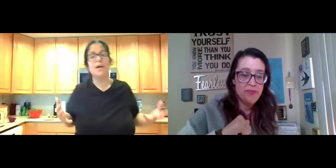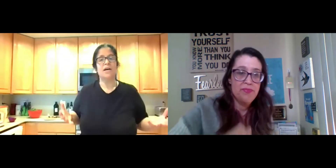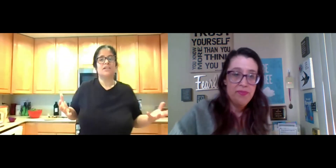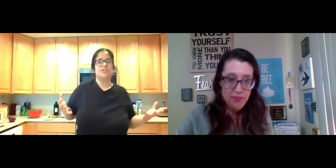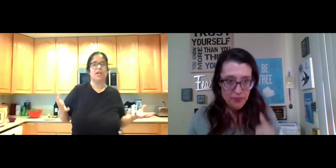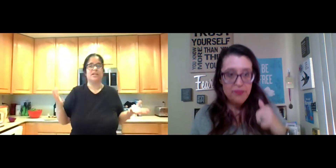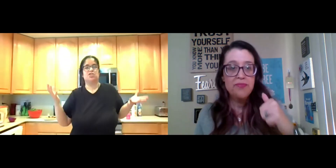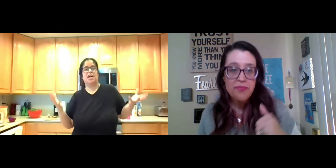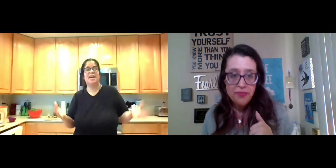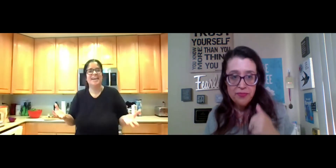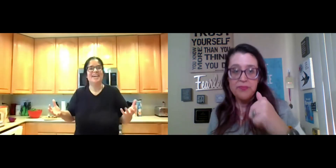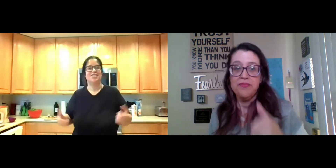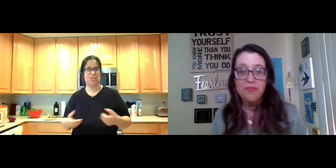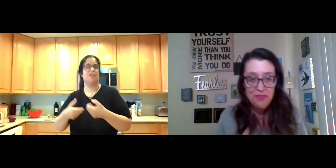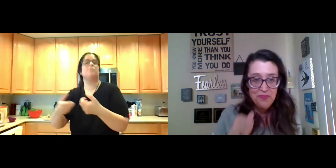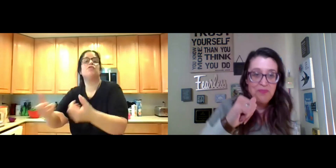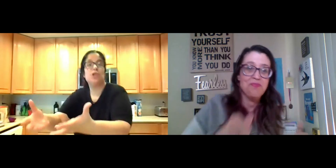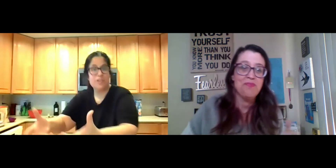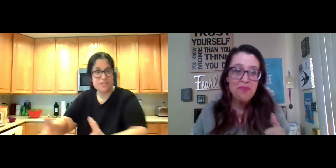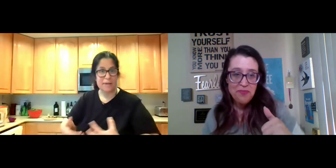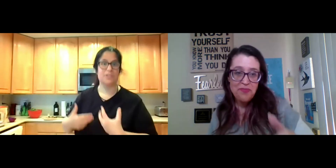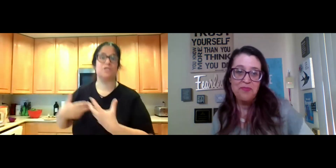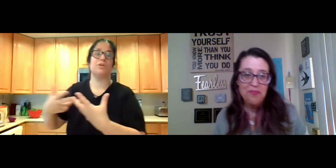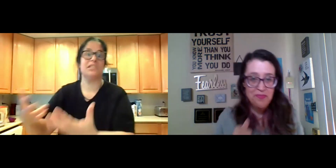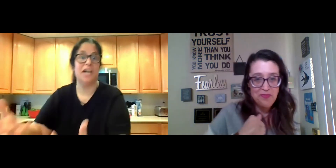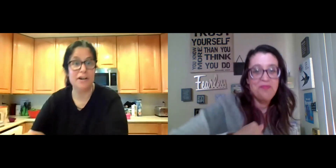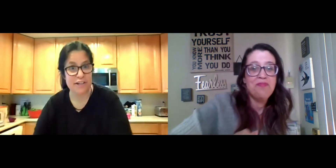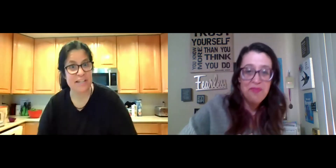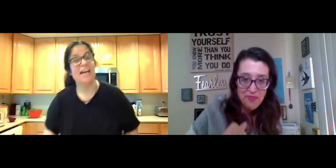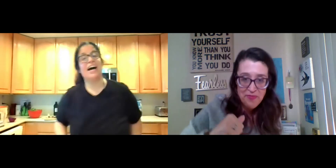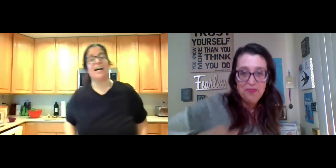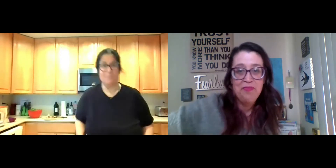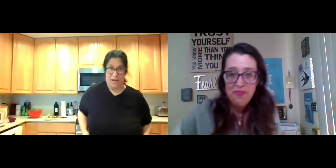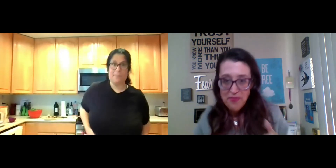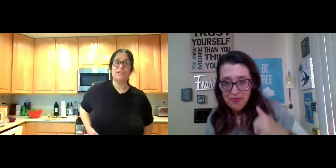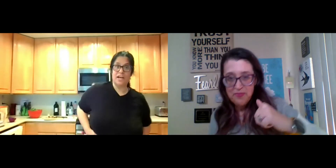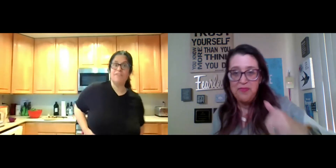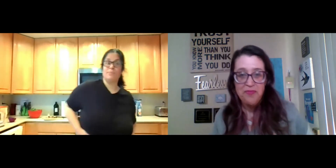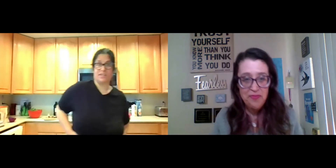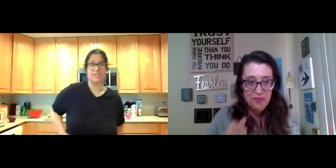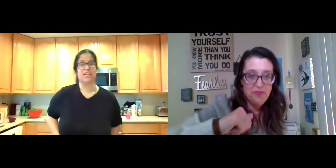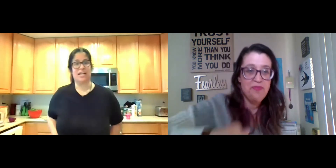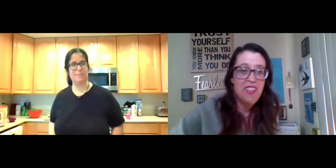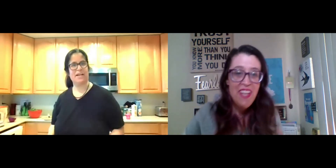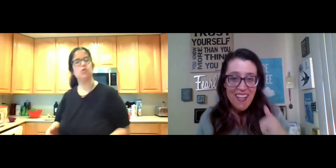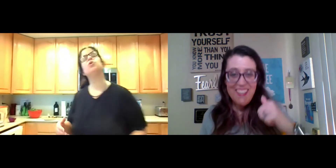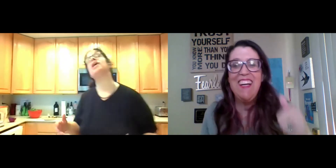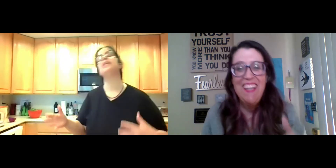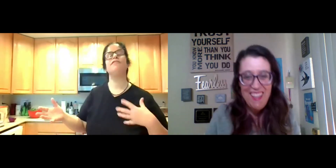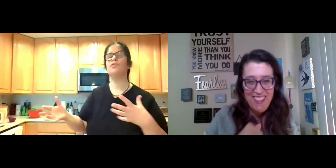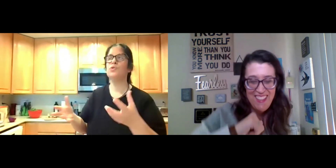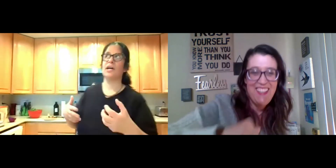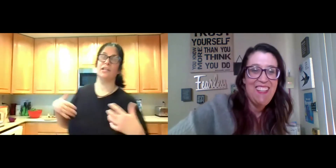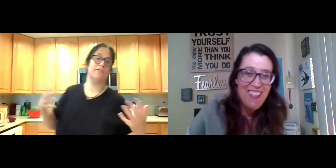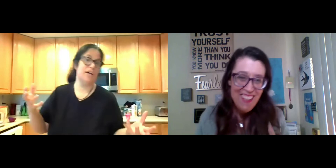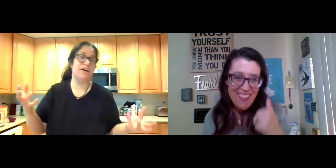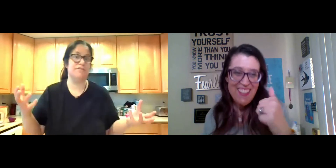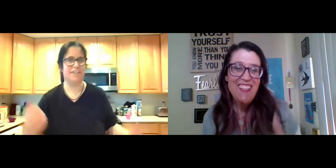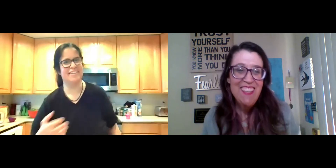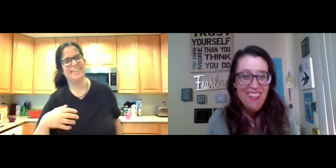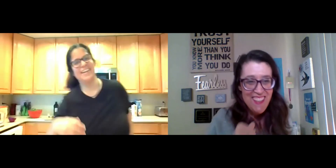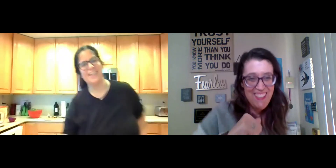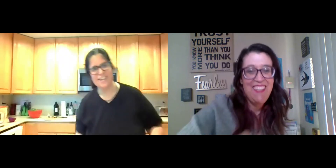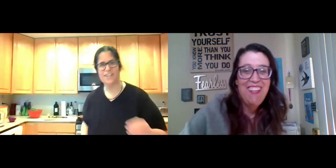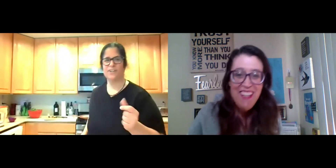food. So like she, she gave me food all the time to express love. And I, I'm a little heavy because of that. I'm like, Oh, I love food. I love,